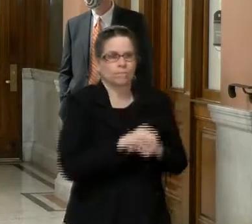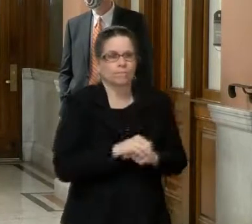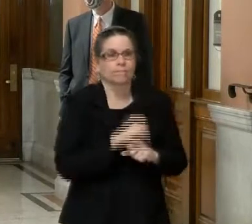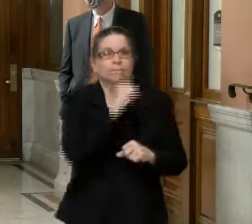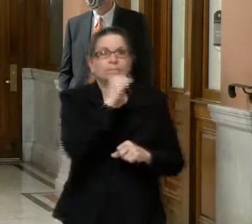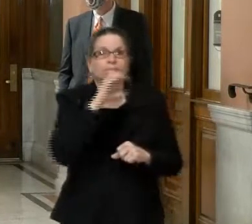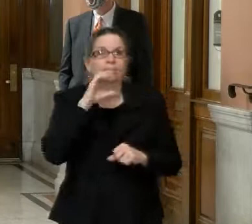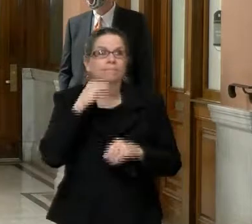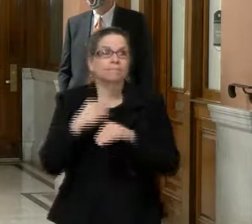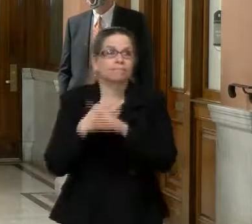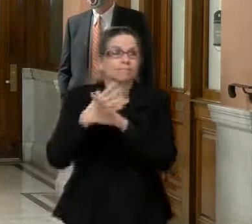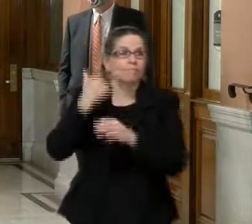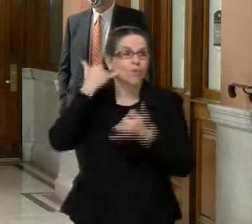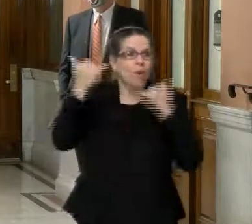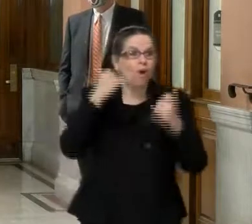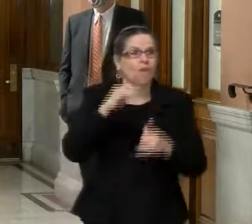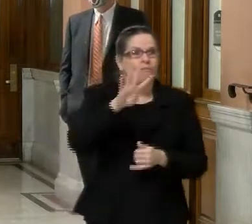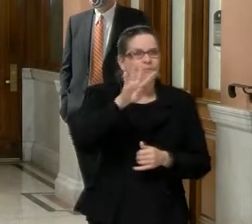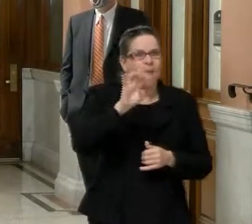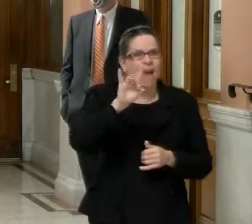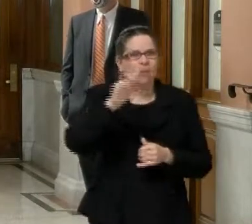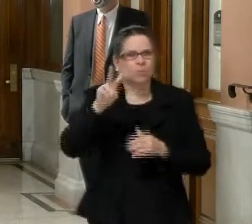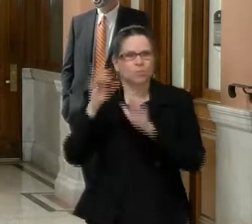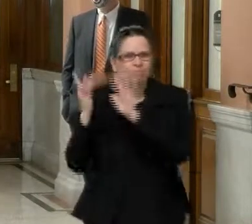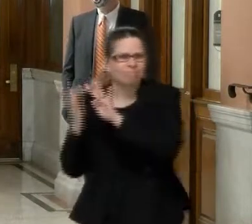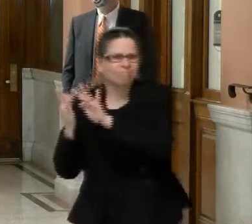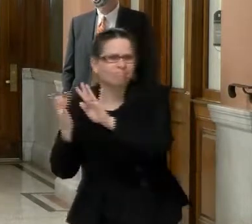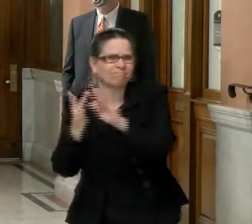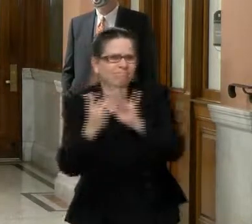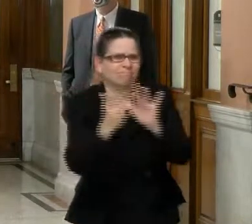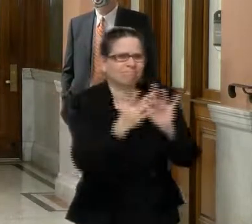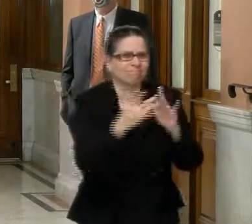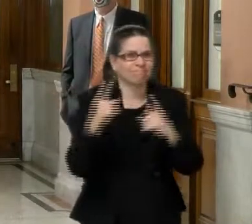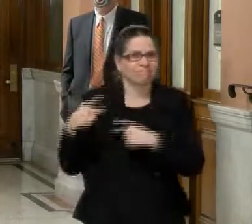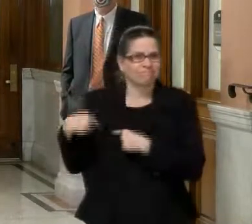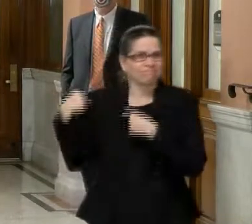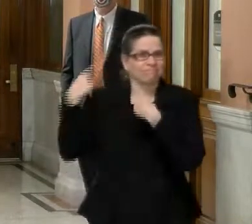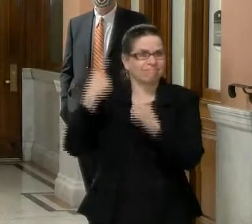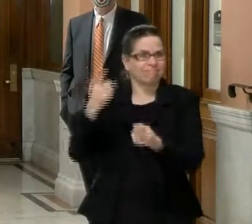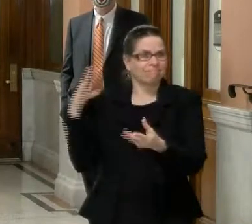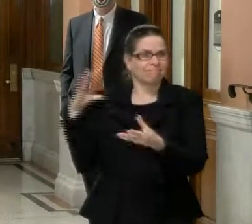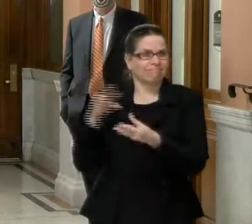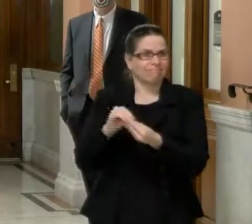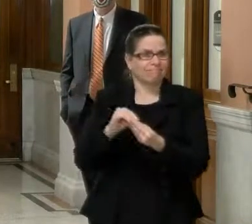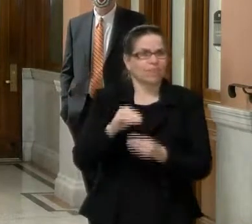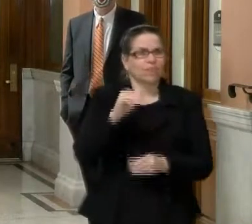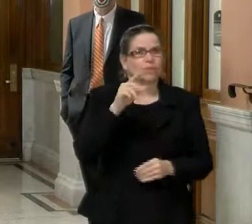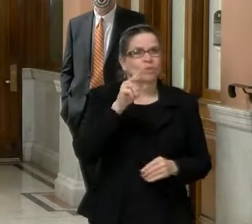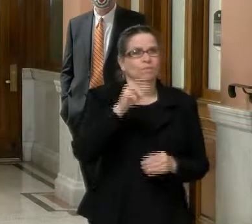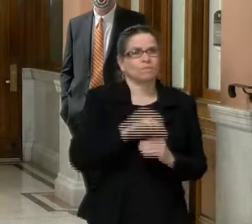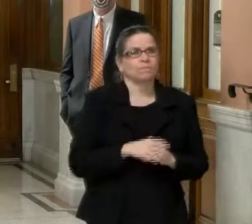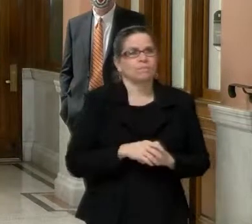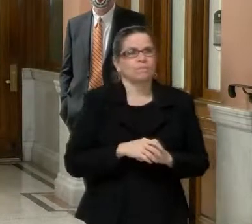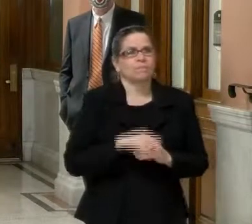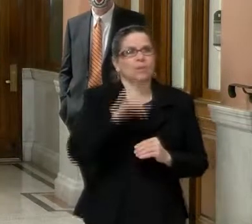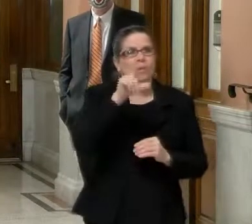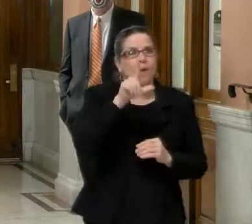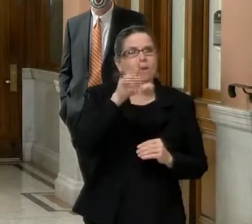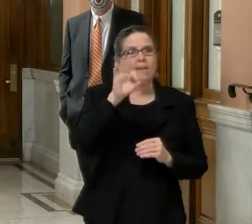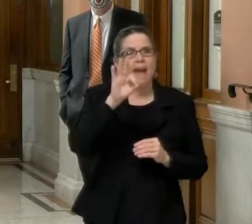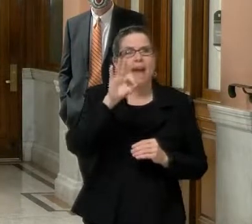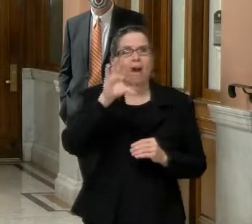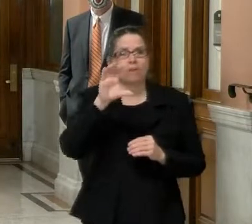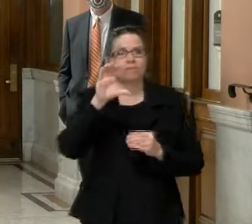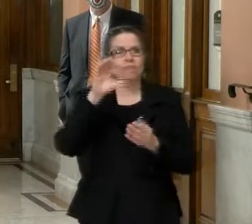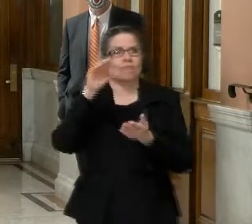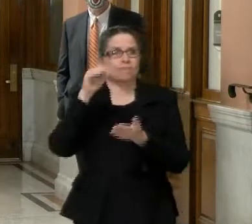week to seniors. Since the start of the pandemic, uh, we almost made 29,000 calls to seniors here in the city of Worcester. So,